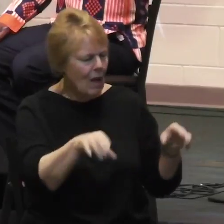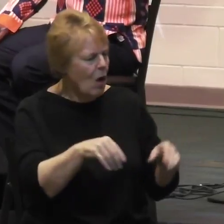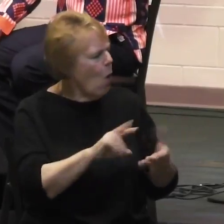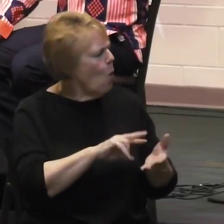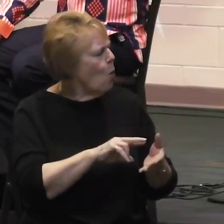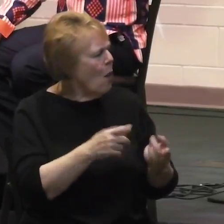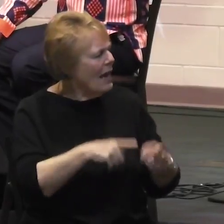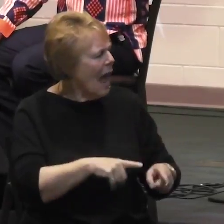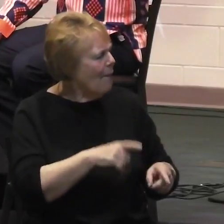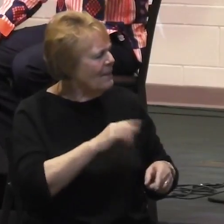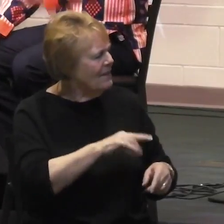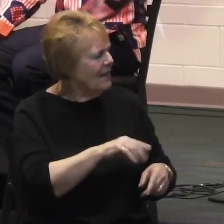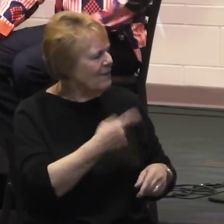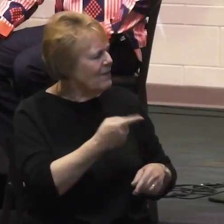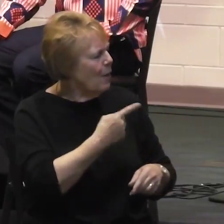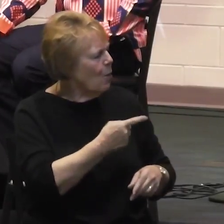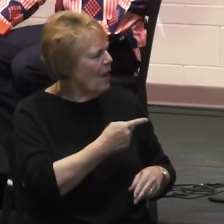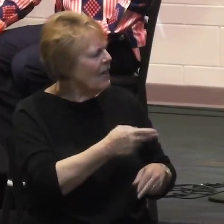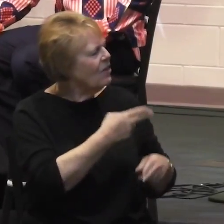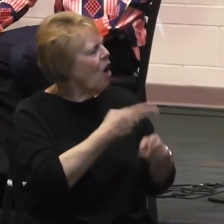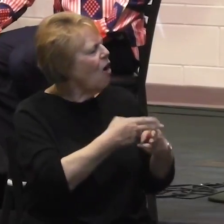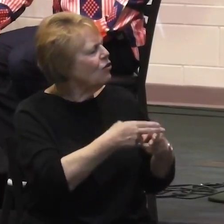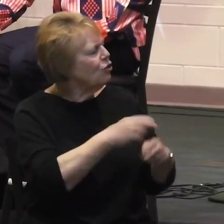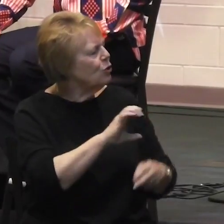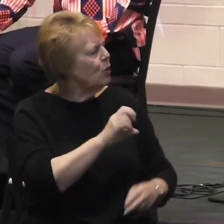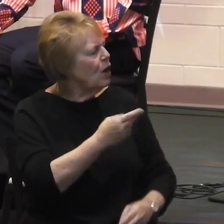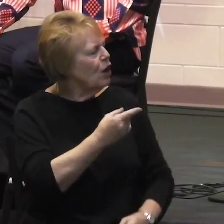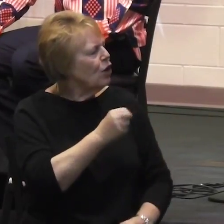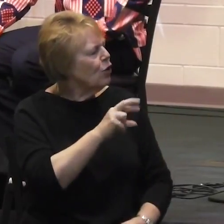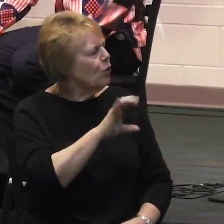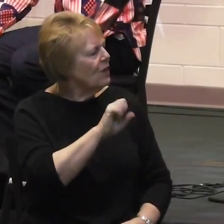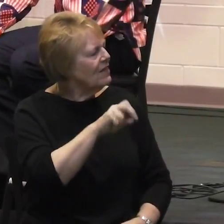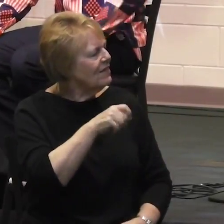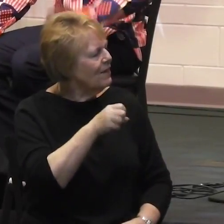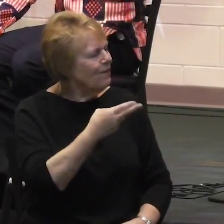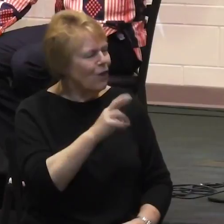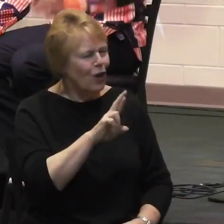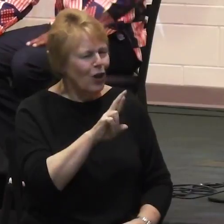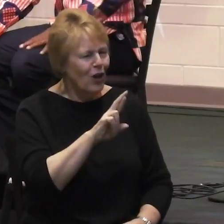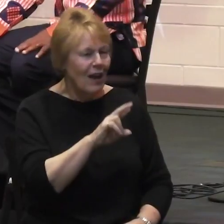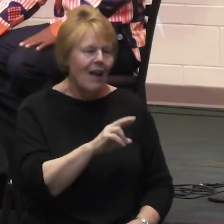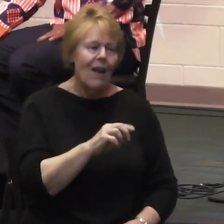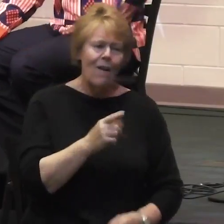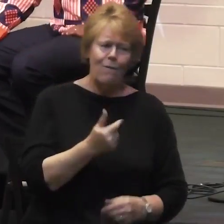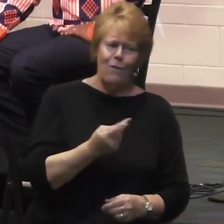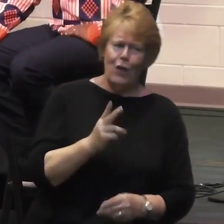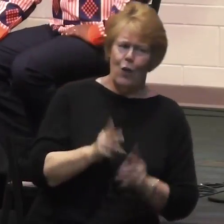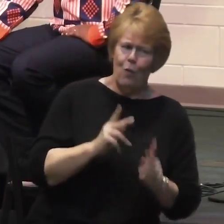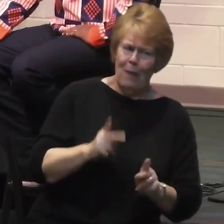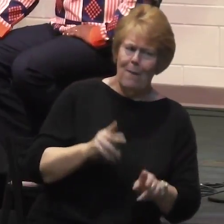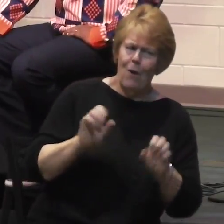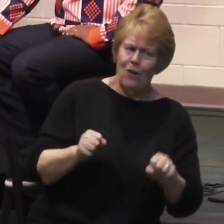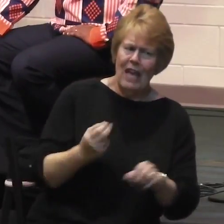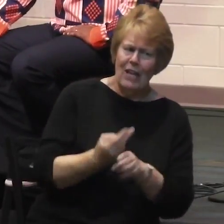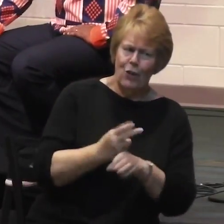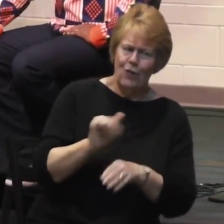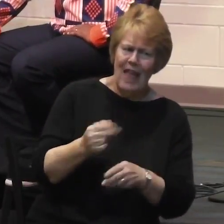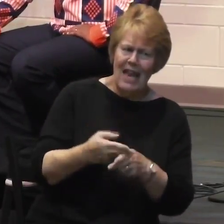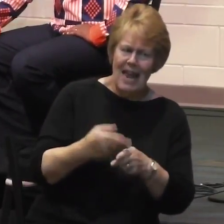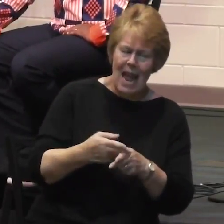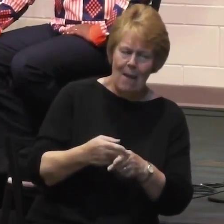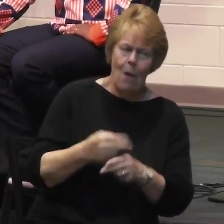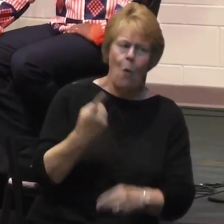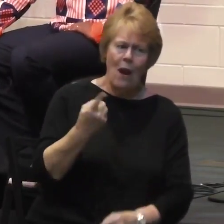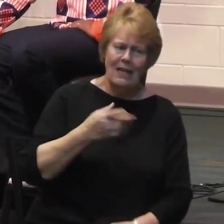Well, there are very few people who get to use Christopher, and one of those is my mother when she was alive. And if she ever